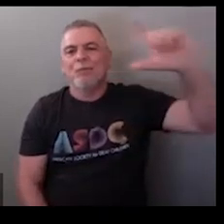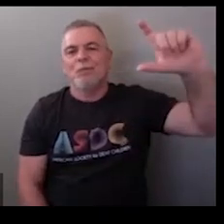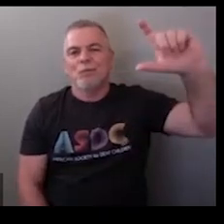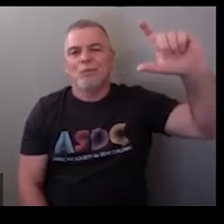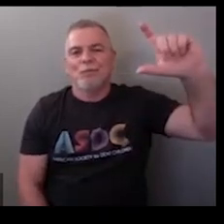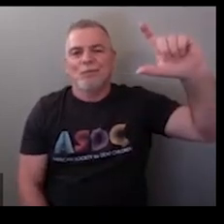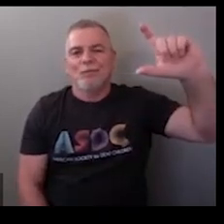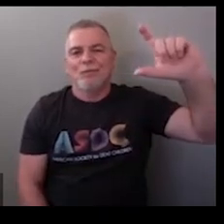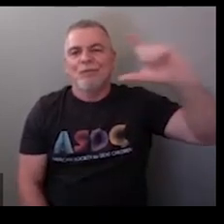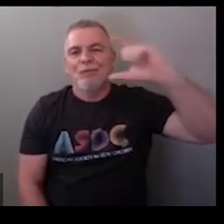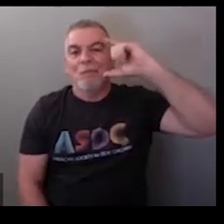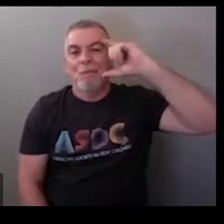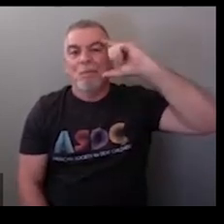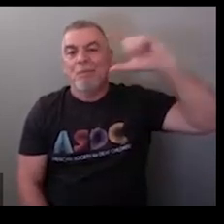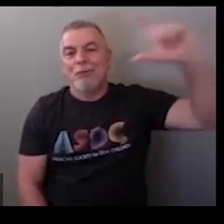moon